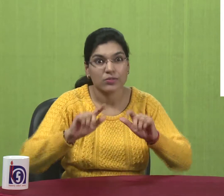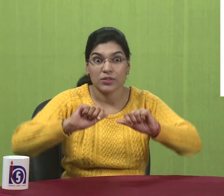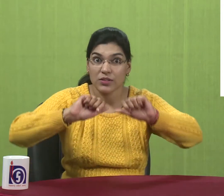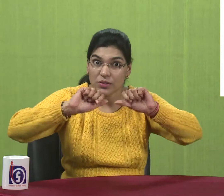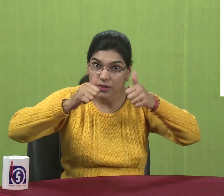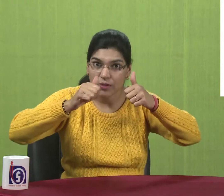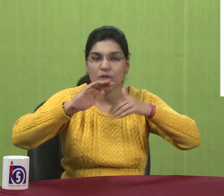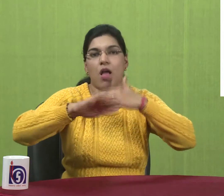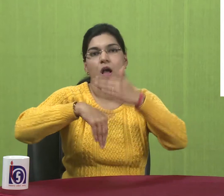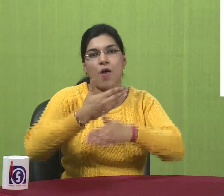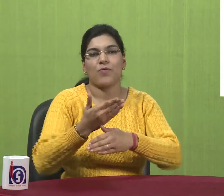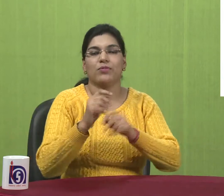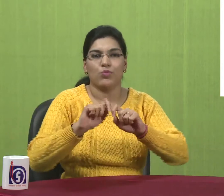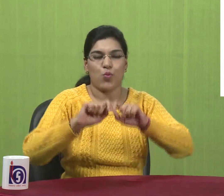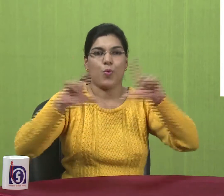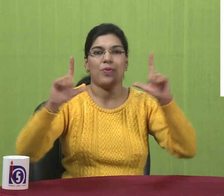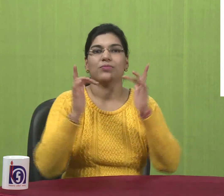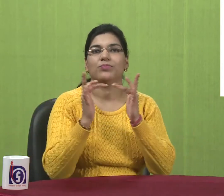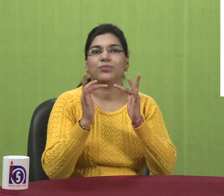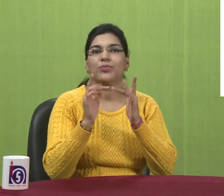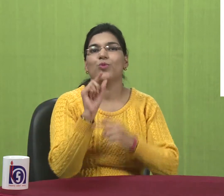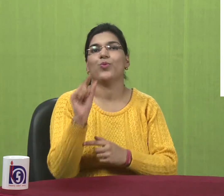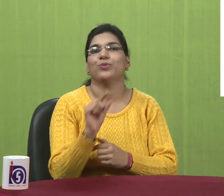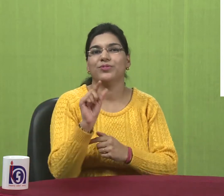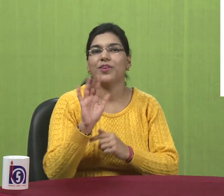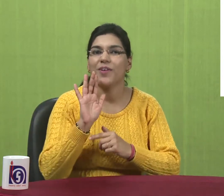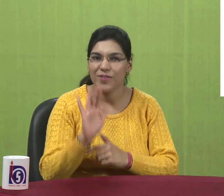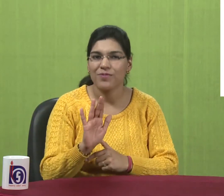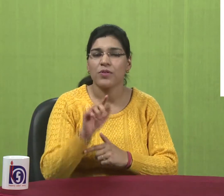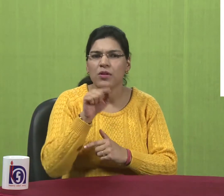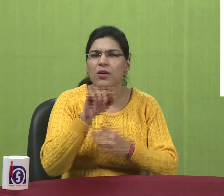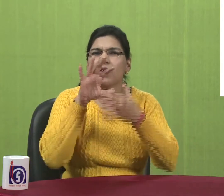And after you have done that you can use the internet in your computer.